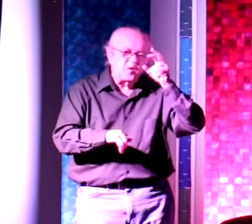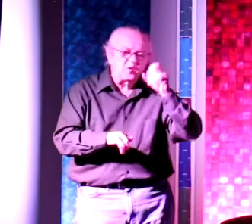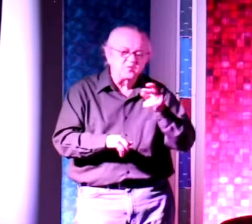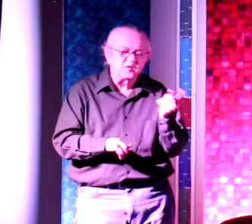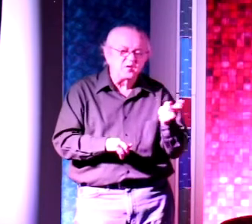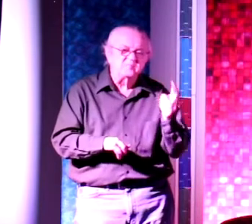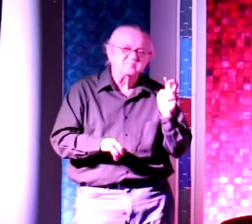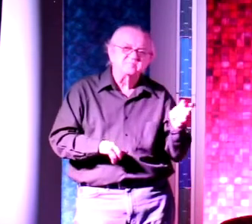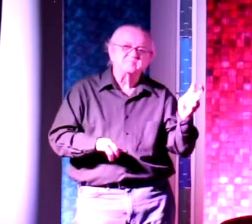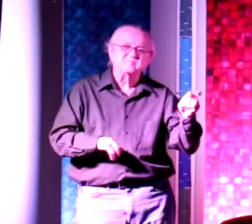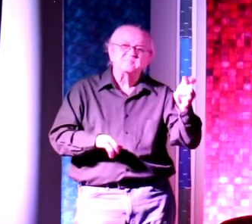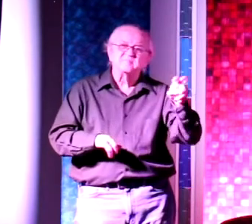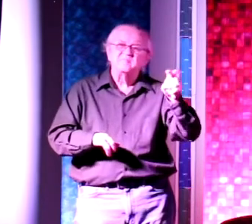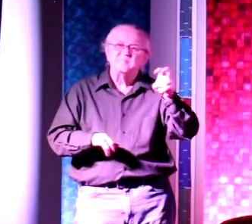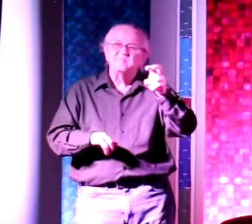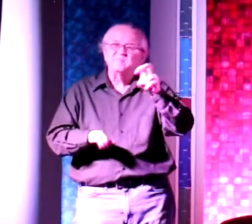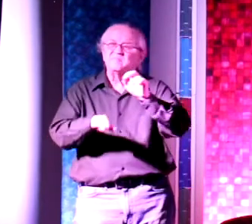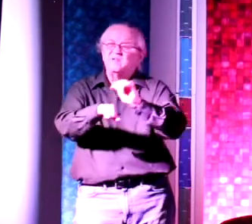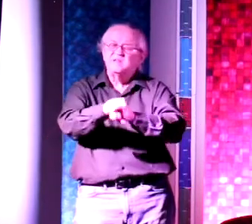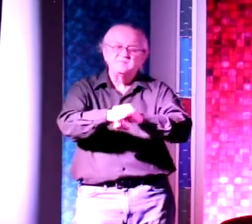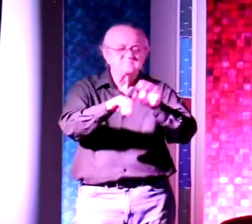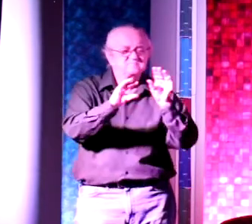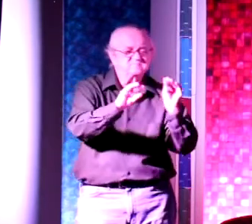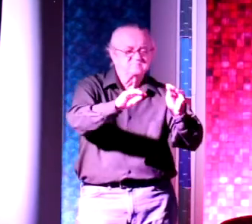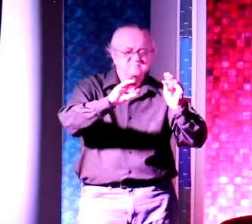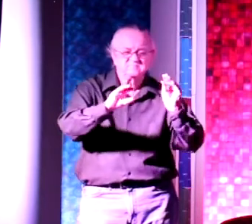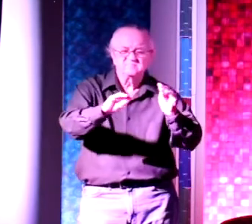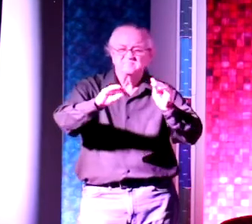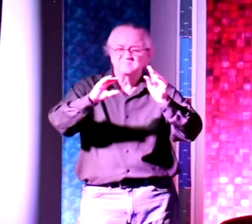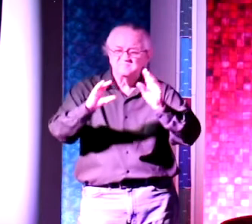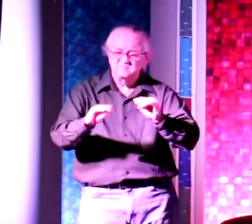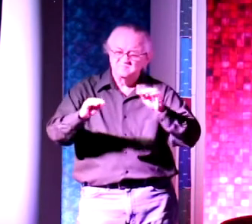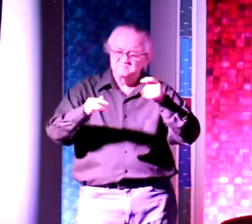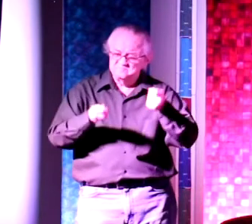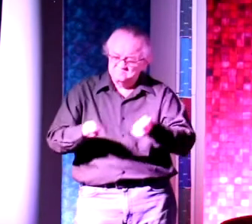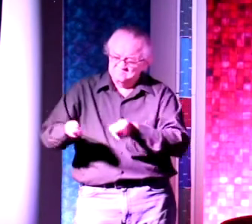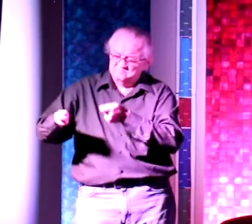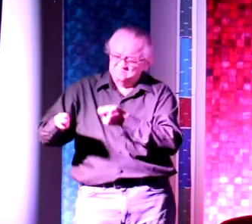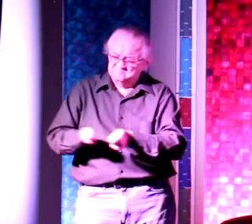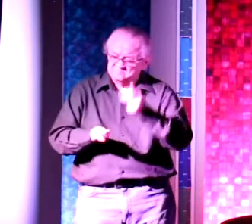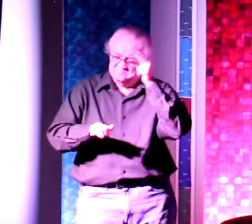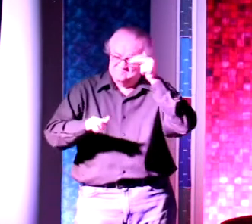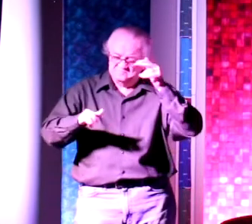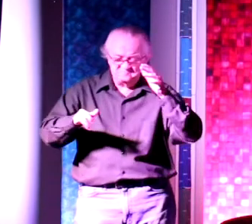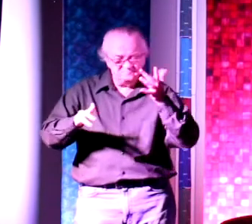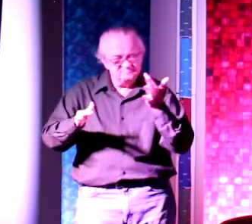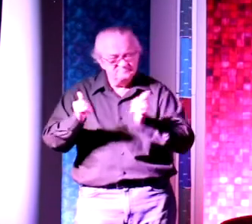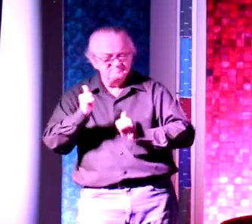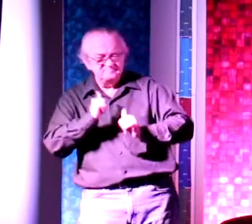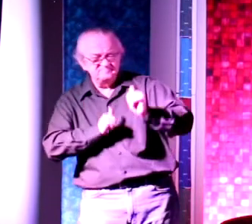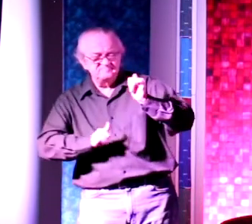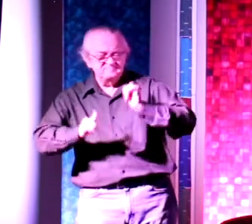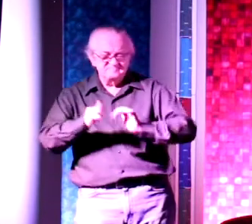John showing his taming skills and performing with Cruiser and showing what he was able to do with Cruiser. And